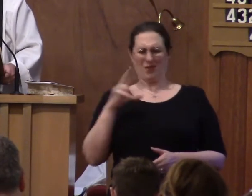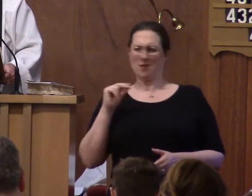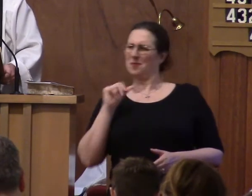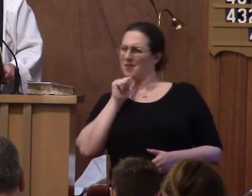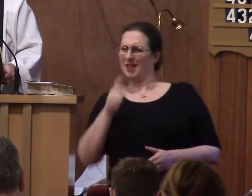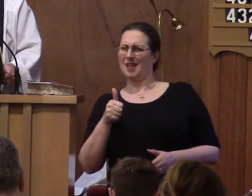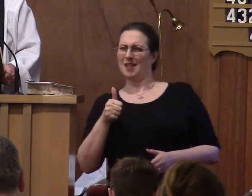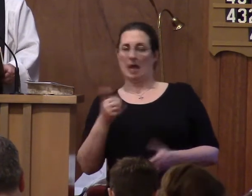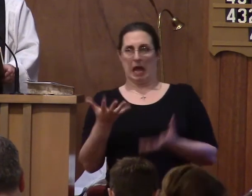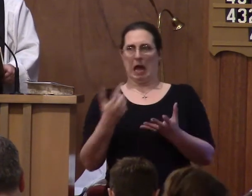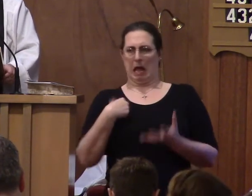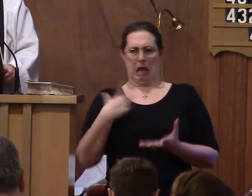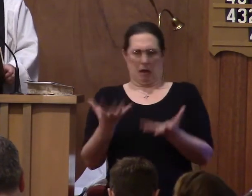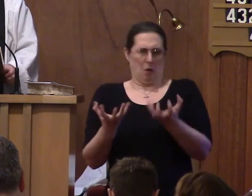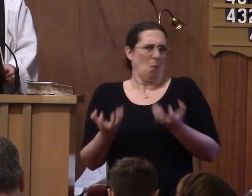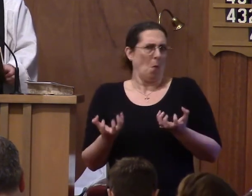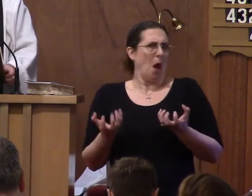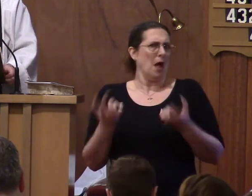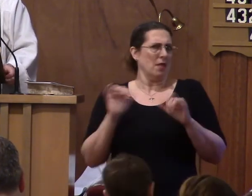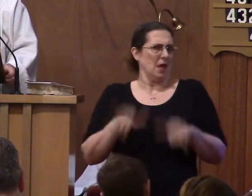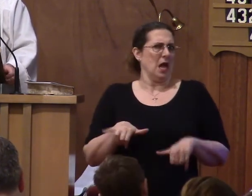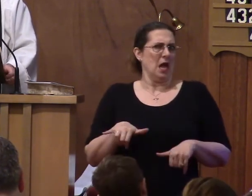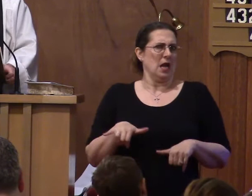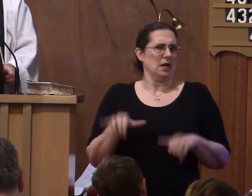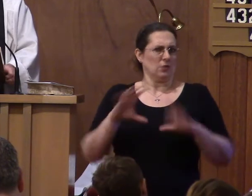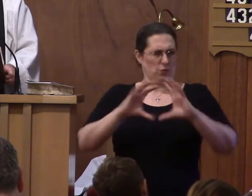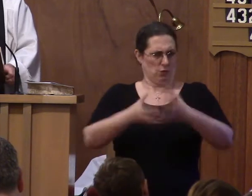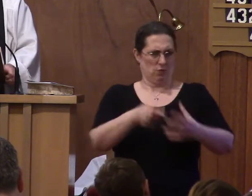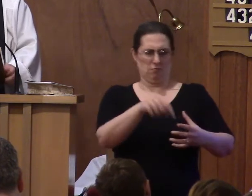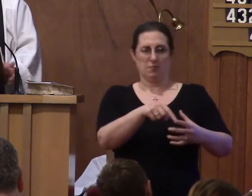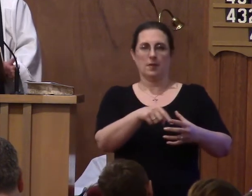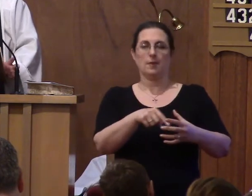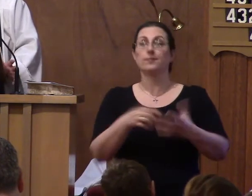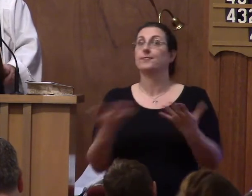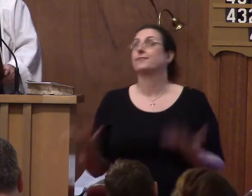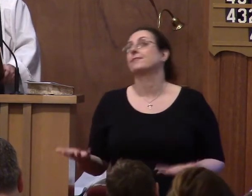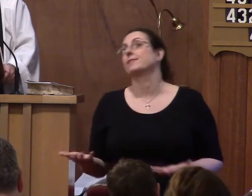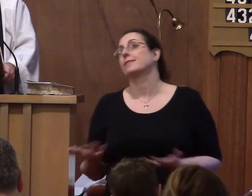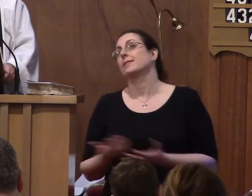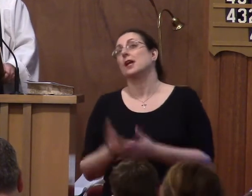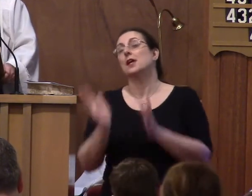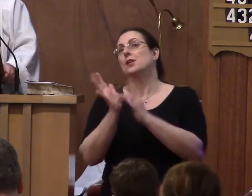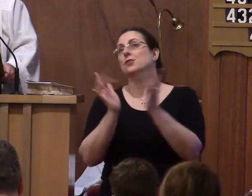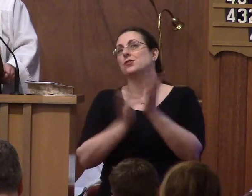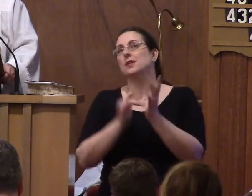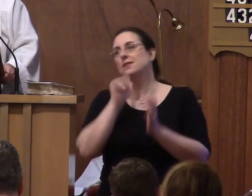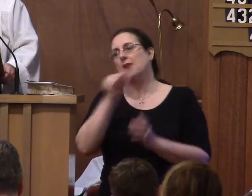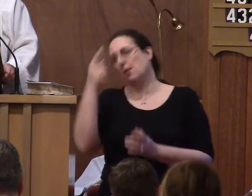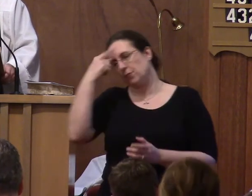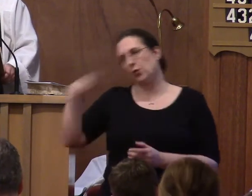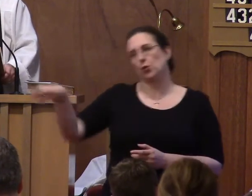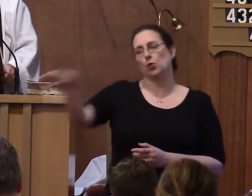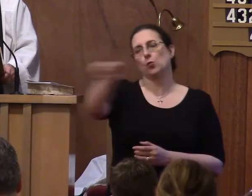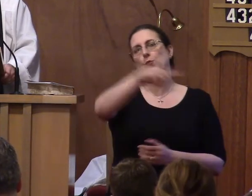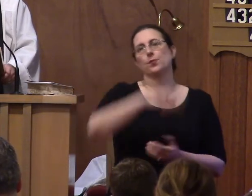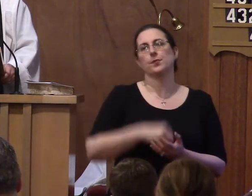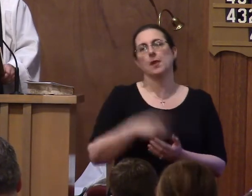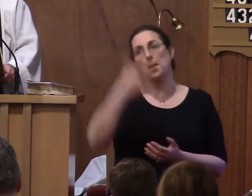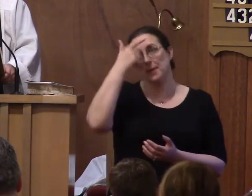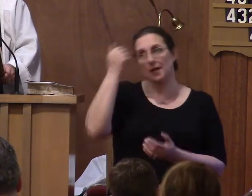desire to be in that company, then, well, Jesus isn't for you. Because Jesus came